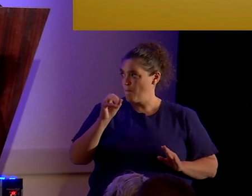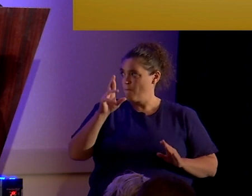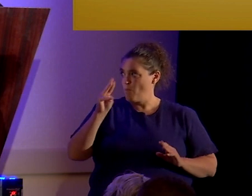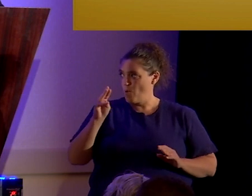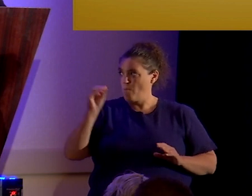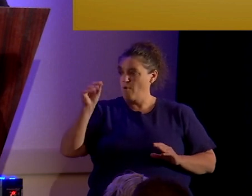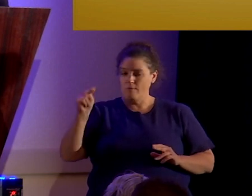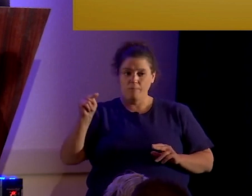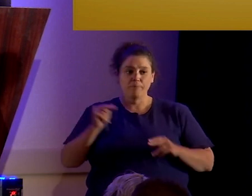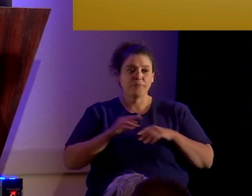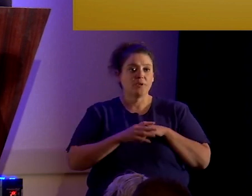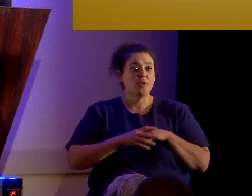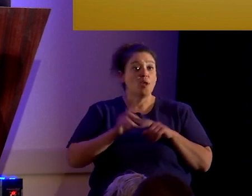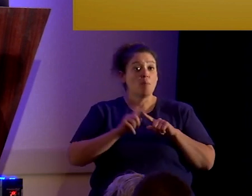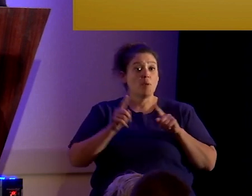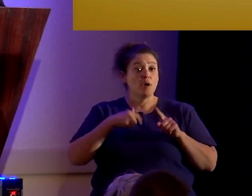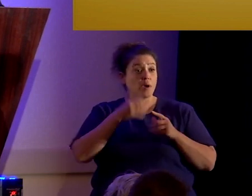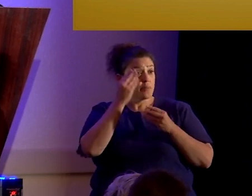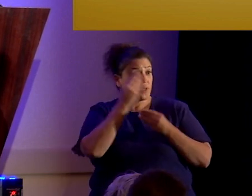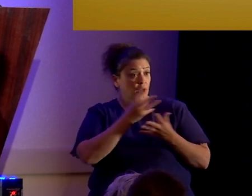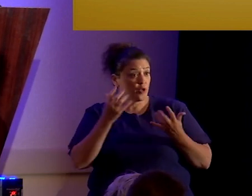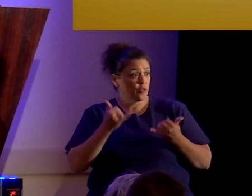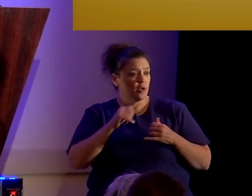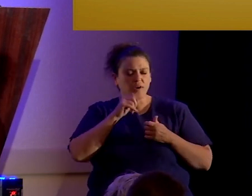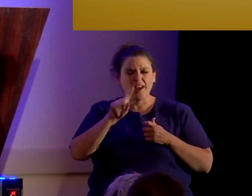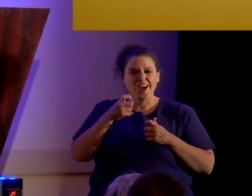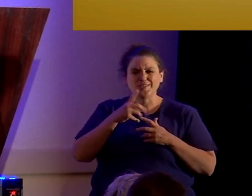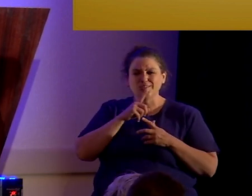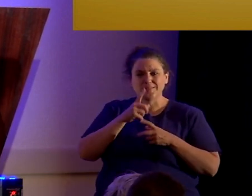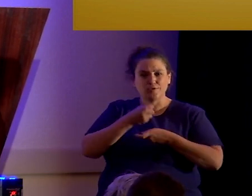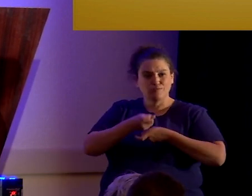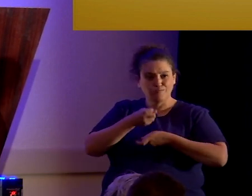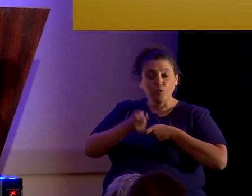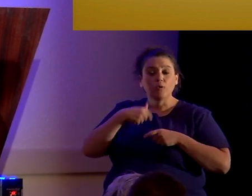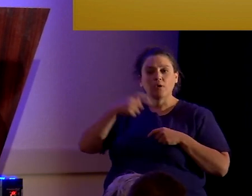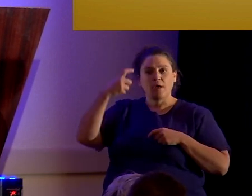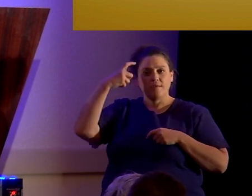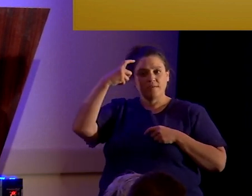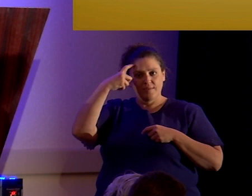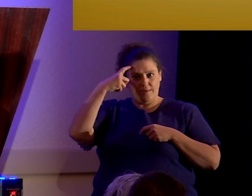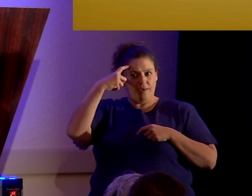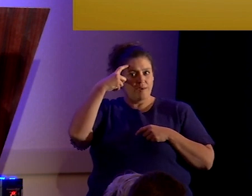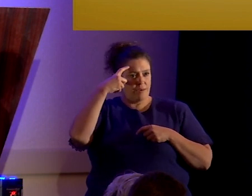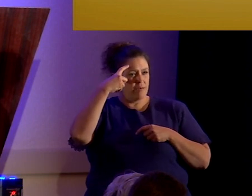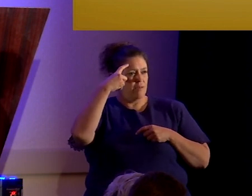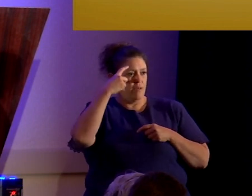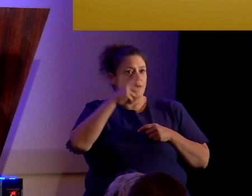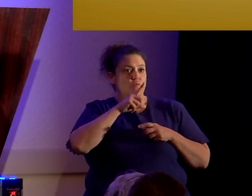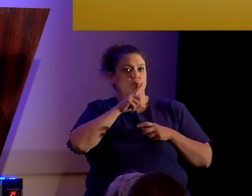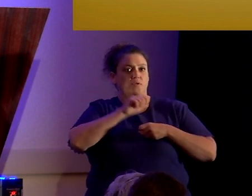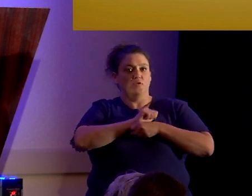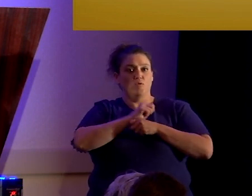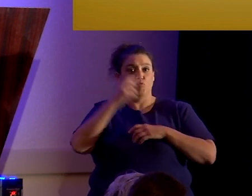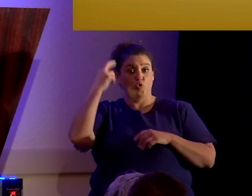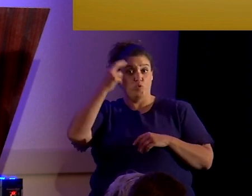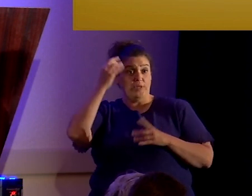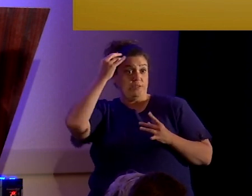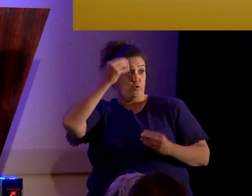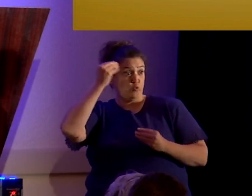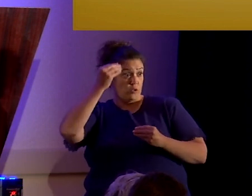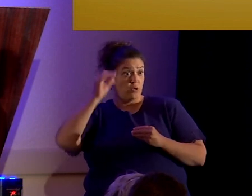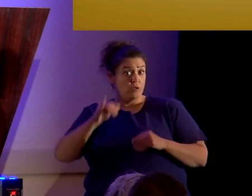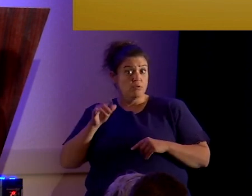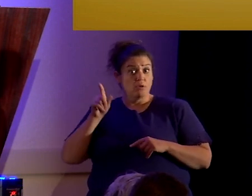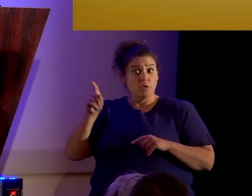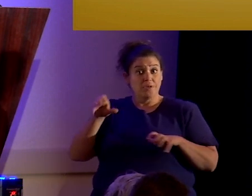But, uh, I'm saying this not just to be facetious. I think there are some real reasons to think that this was done as a,